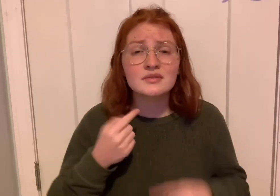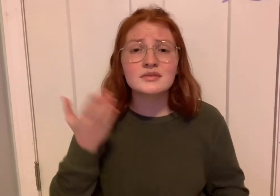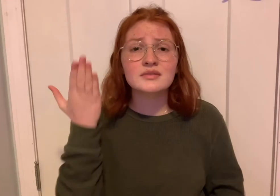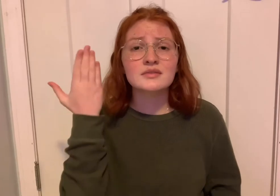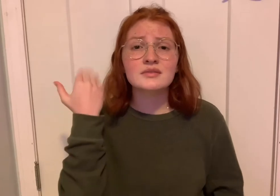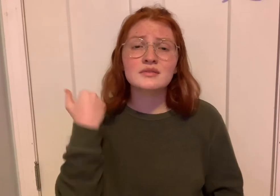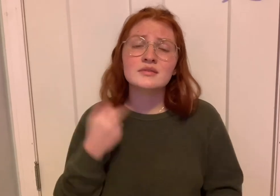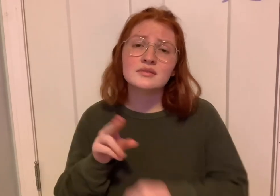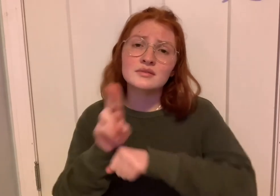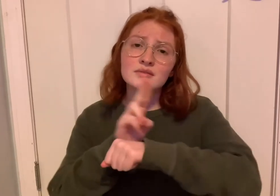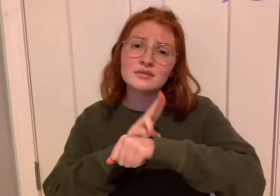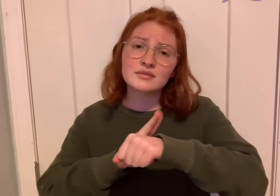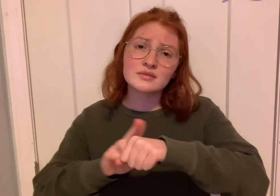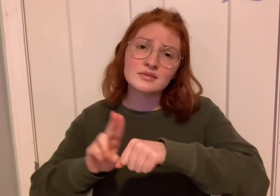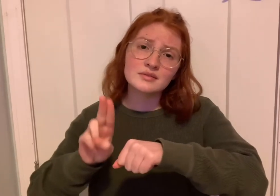have been used, oh